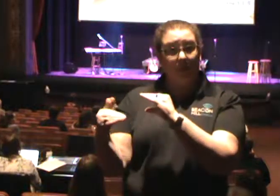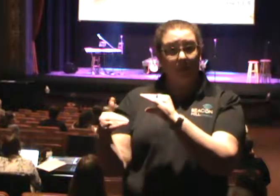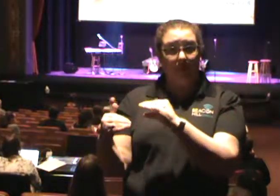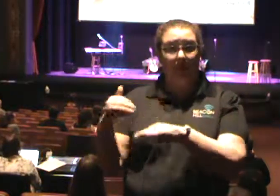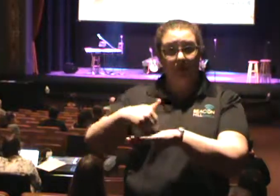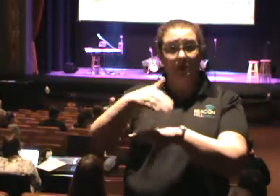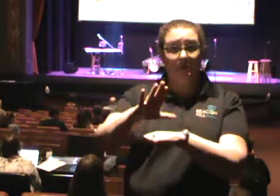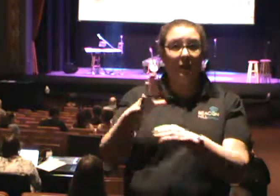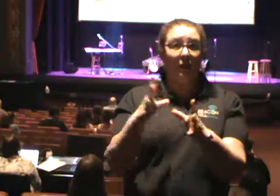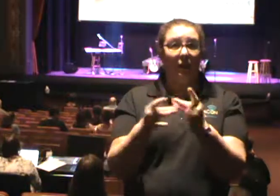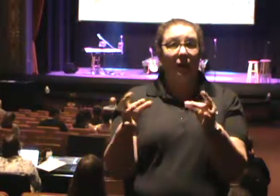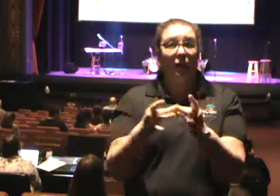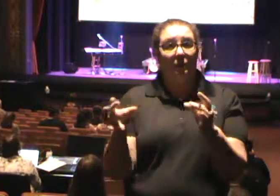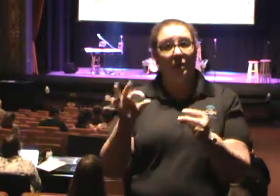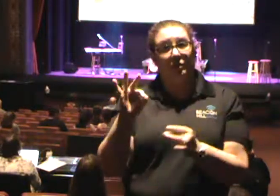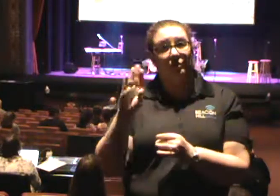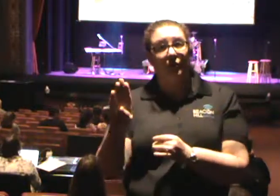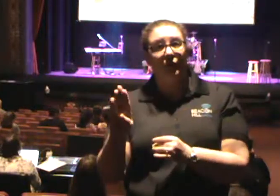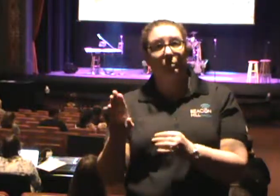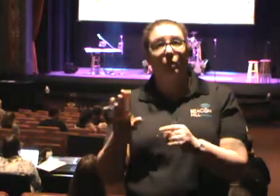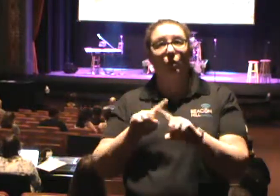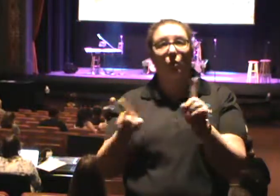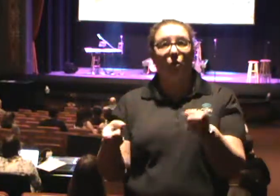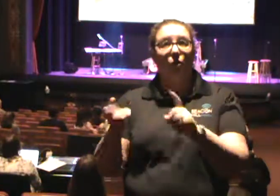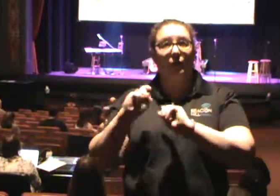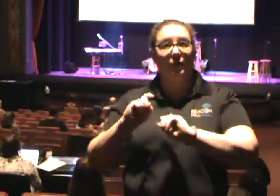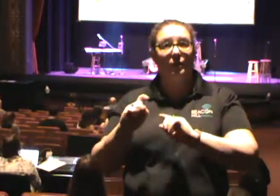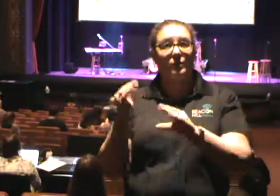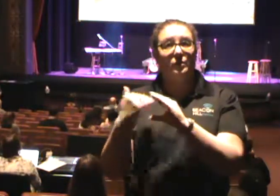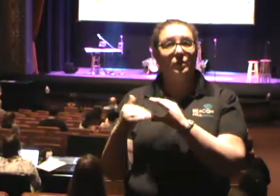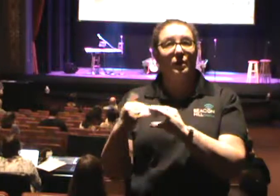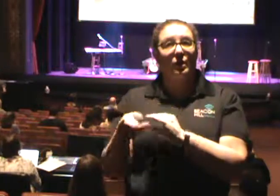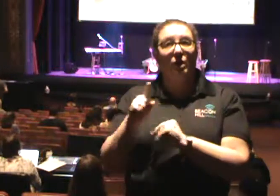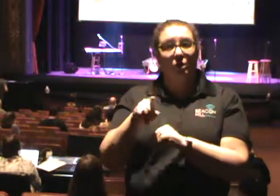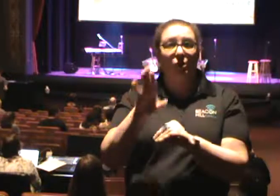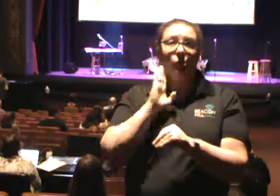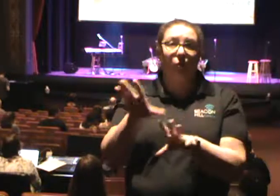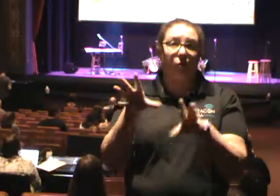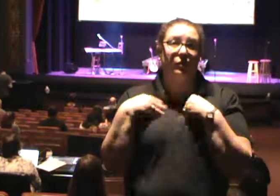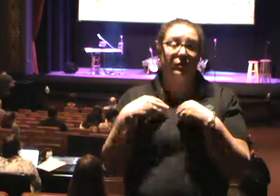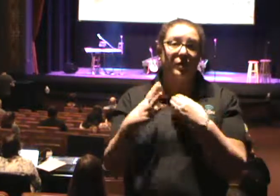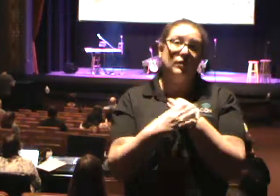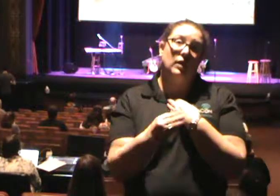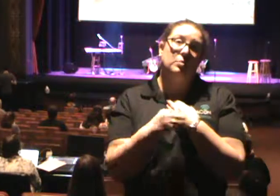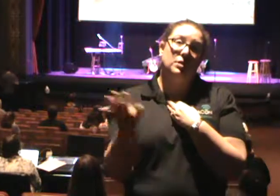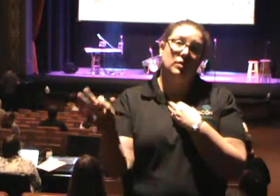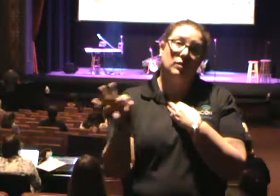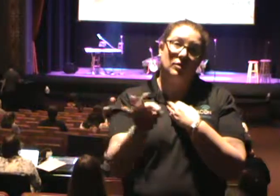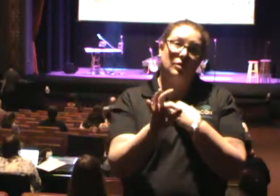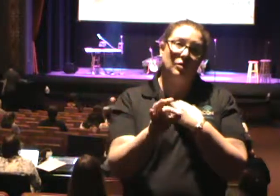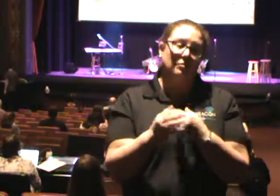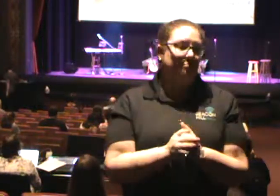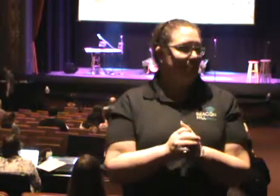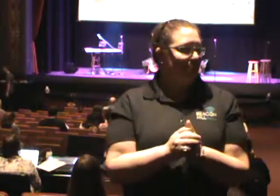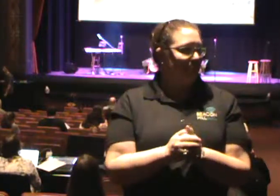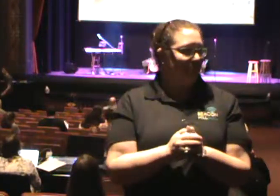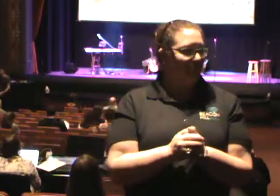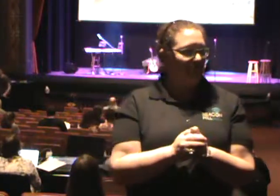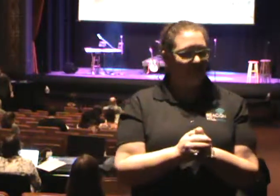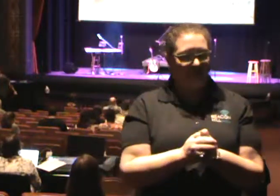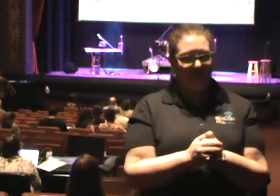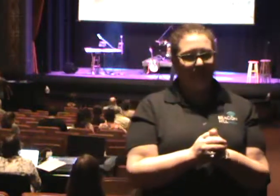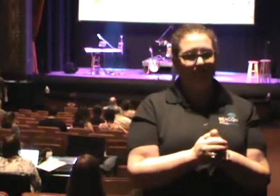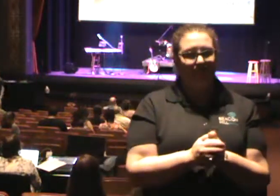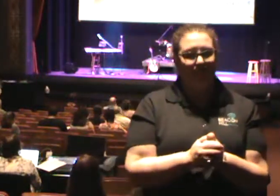send us a message on Facebook or give us your email and you will get copies of the sermon weekly or until you block us, whichever one comes first.